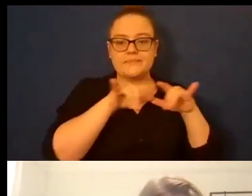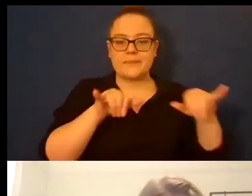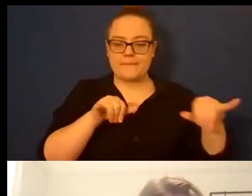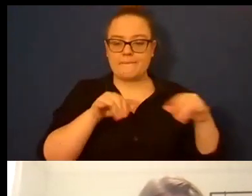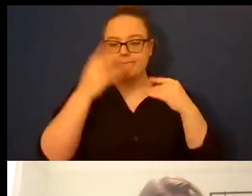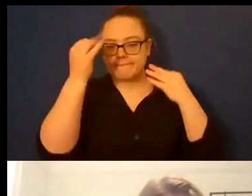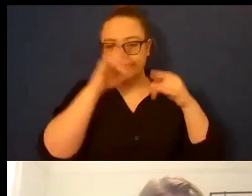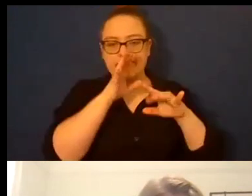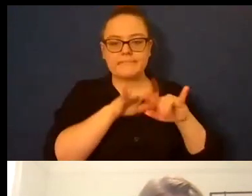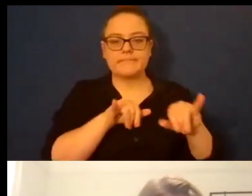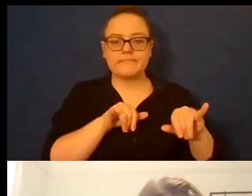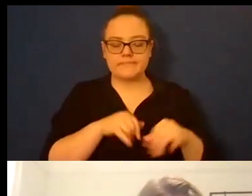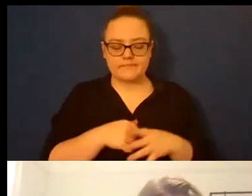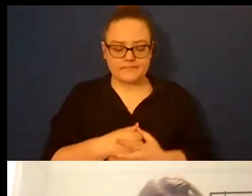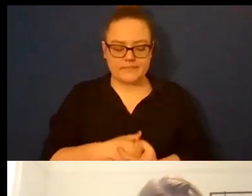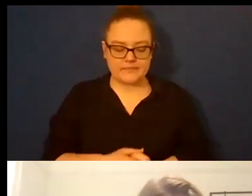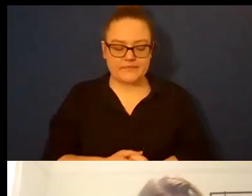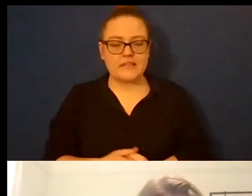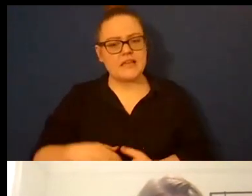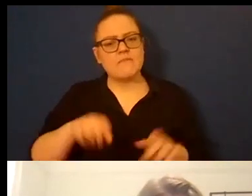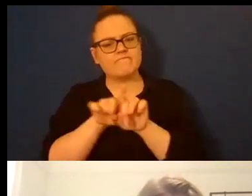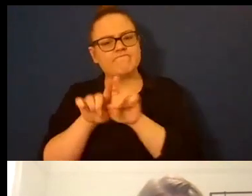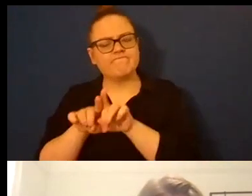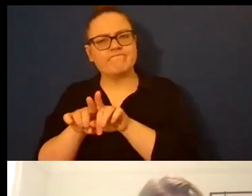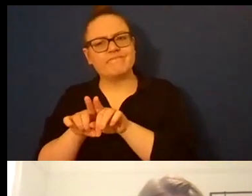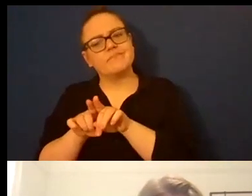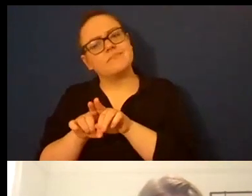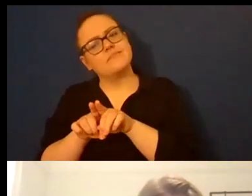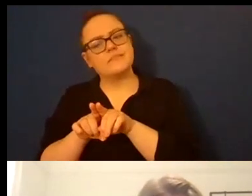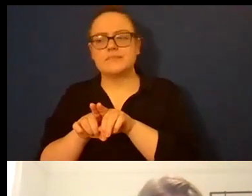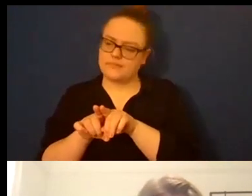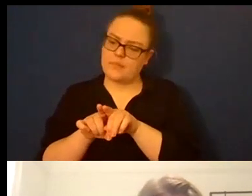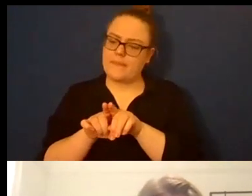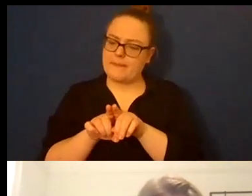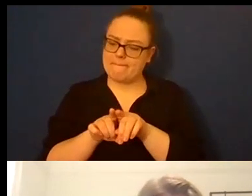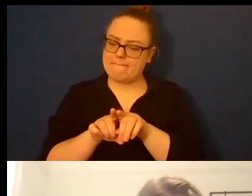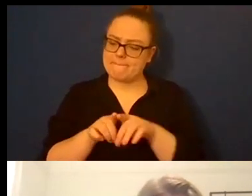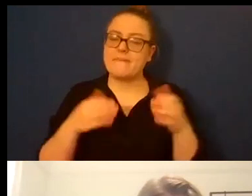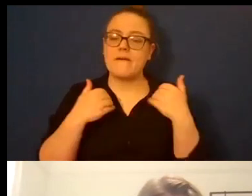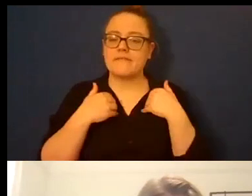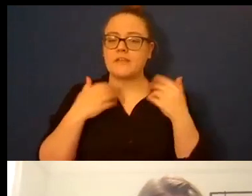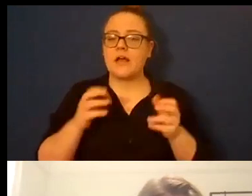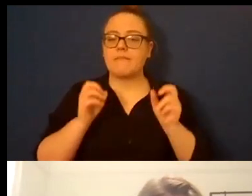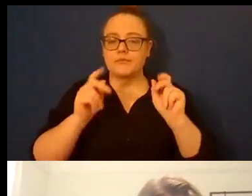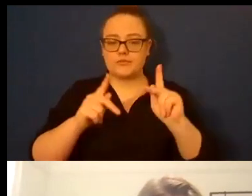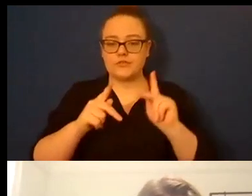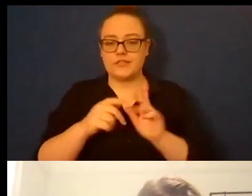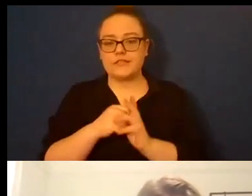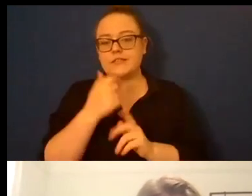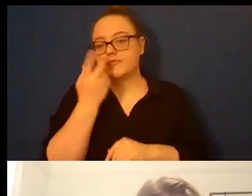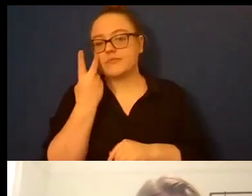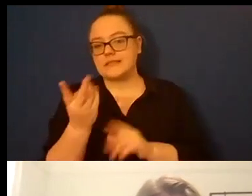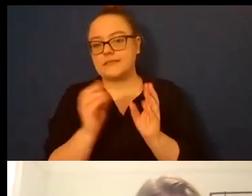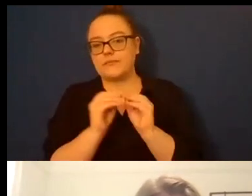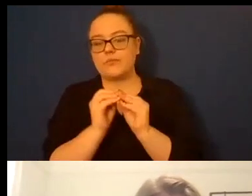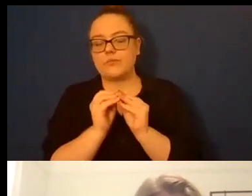um I'd also say I've gotten the opportunity to watch more visual you know you know um